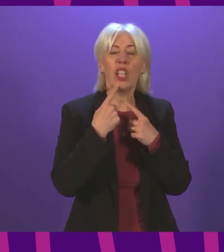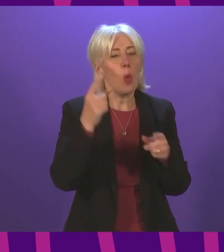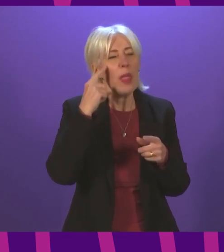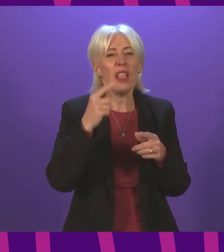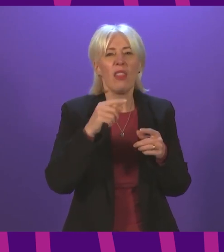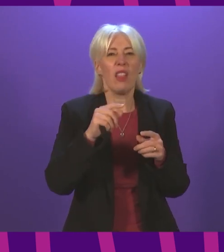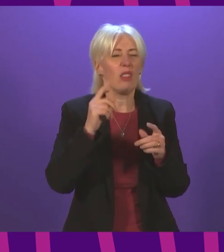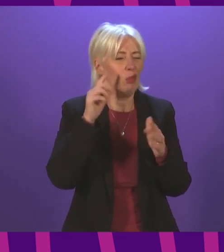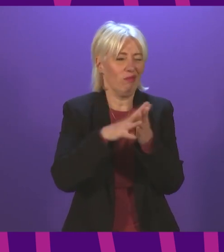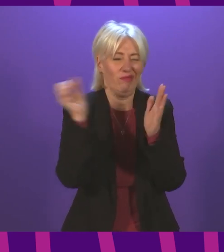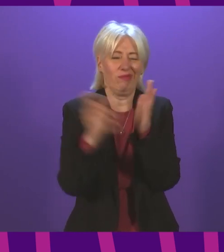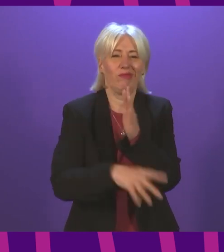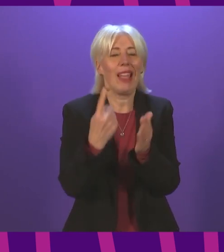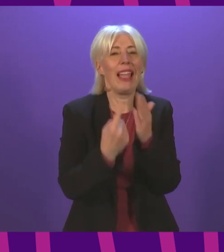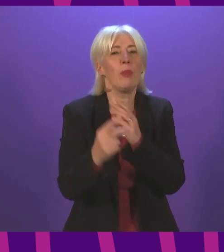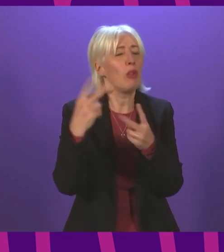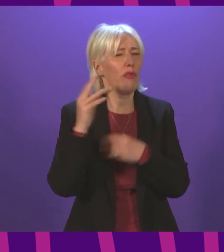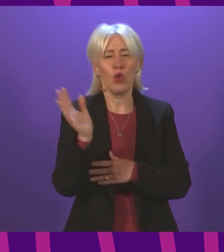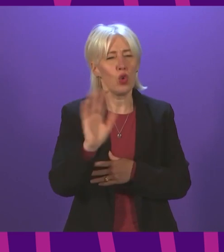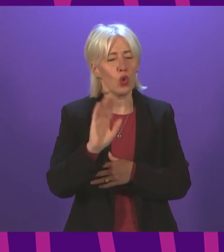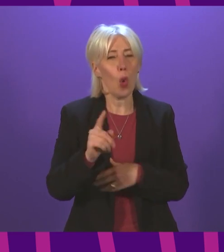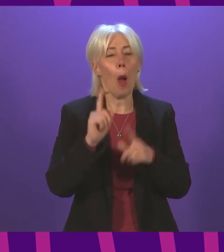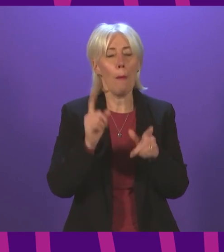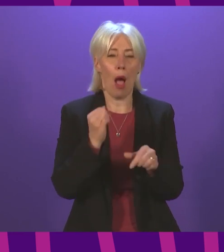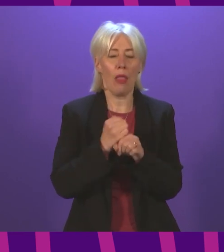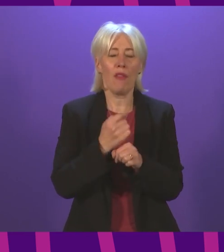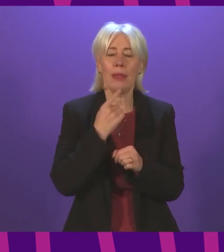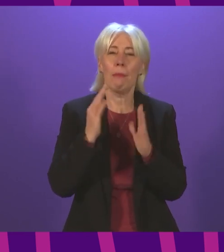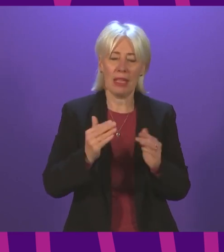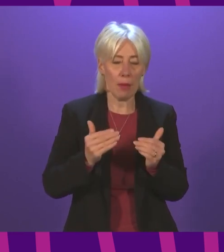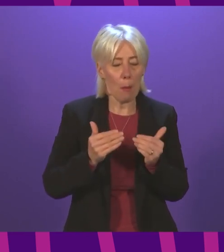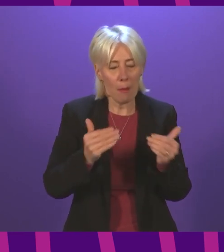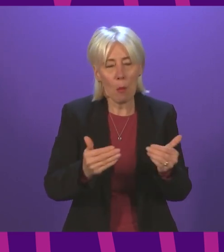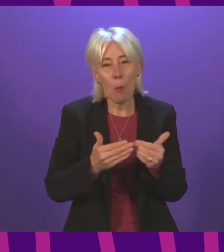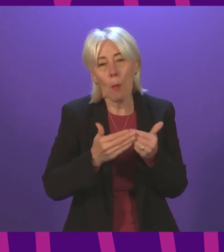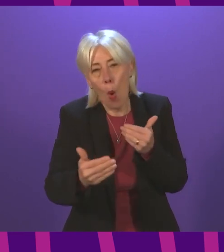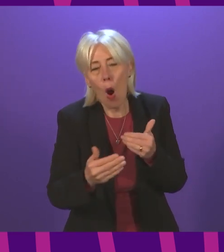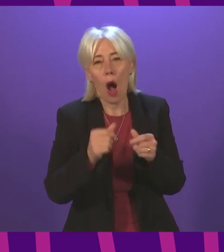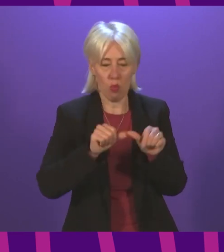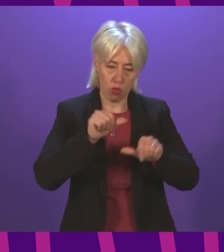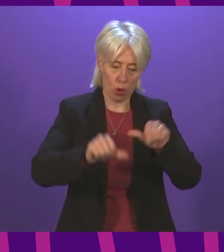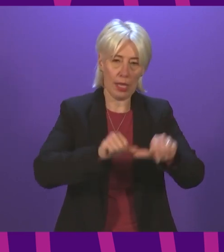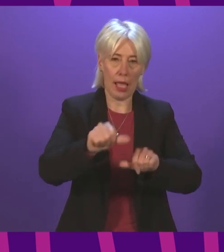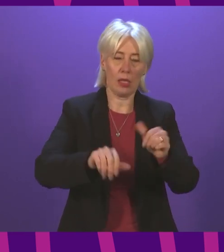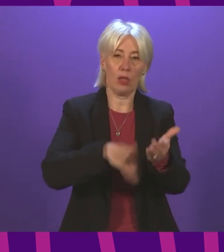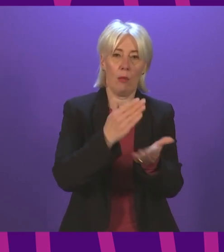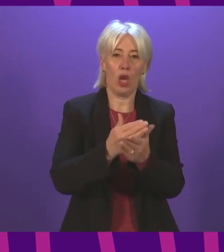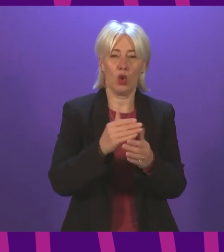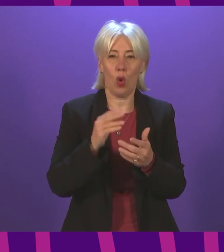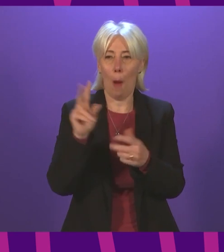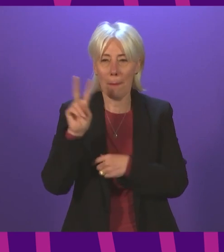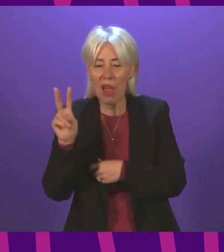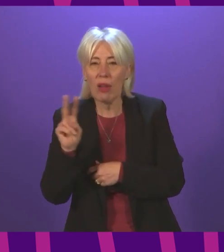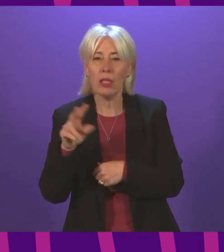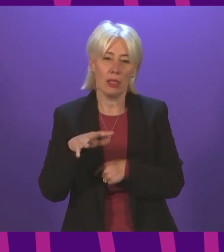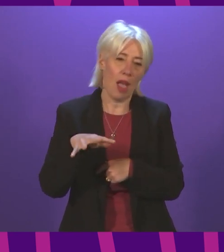review, but the government also accepted that there had to be further process in order to ensure that parents and families affected